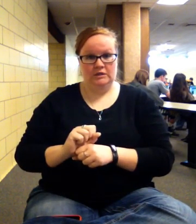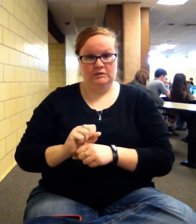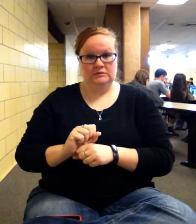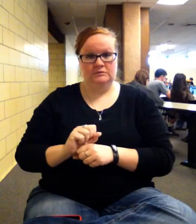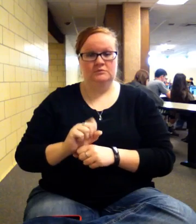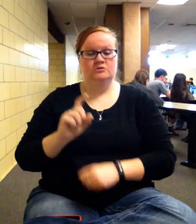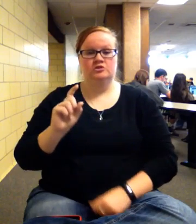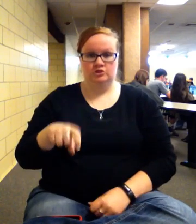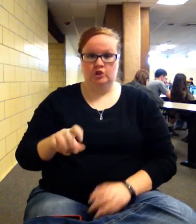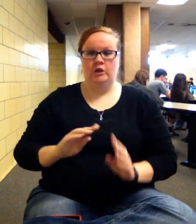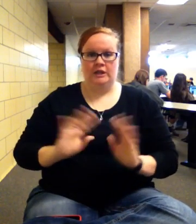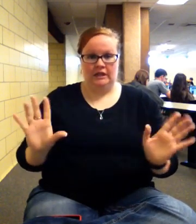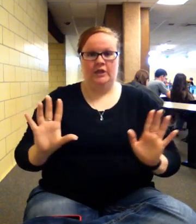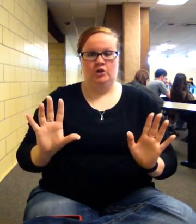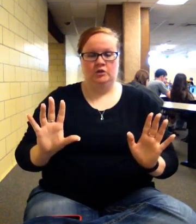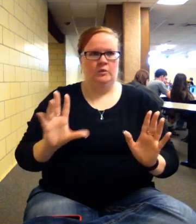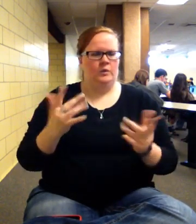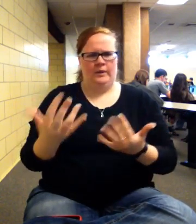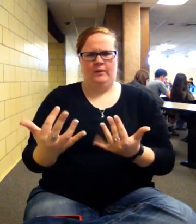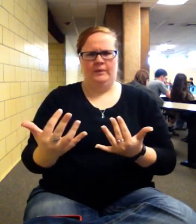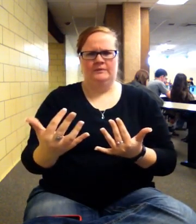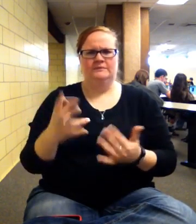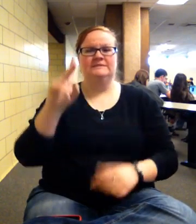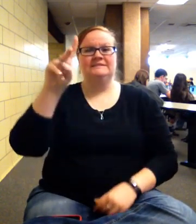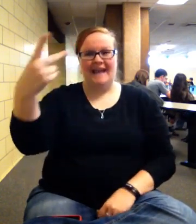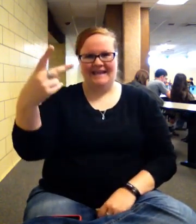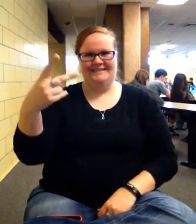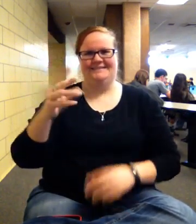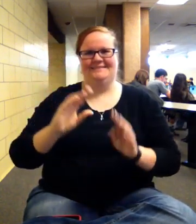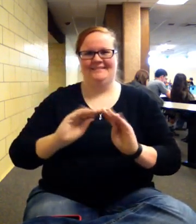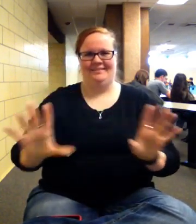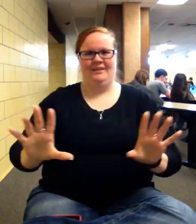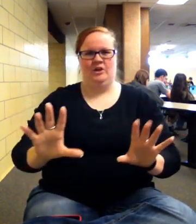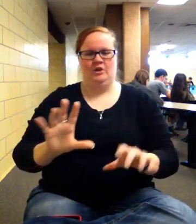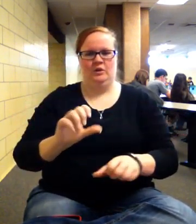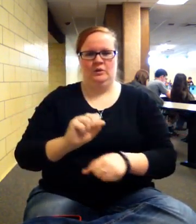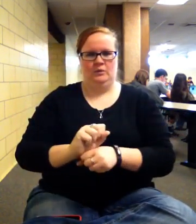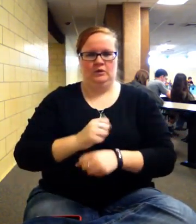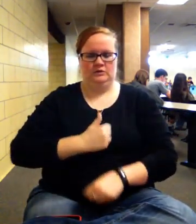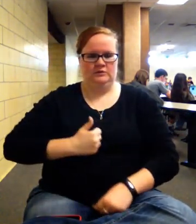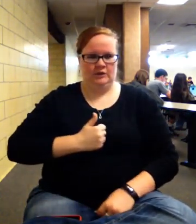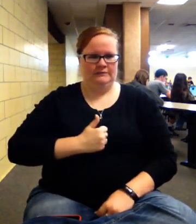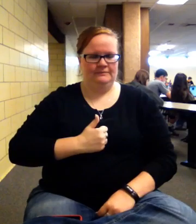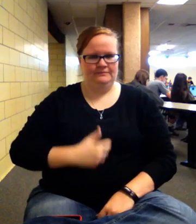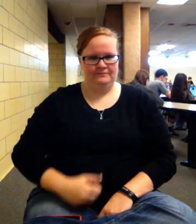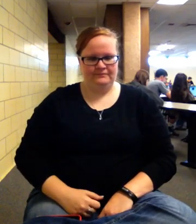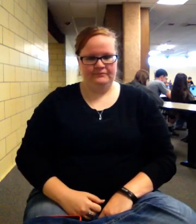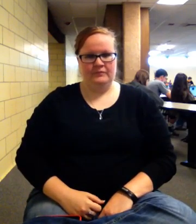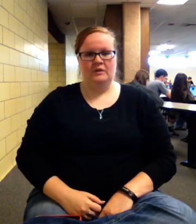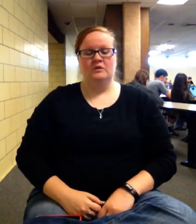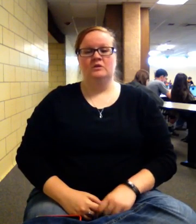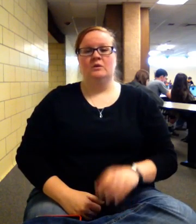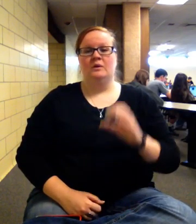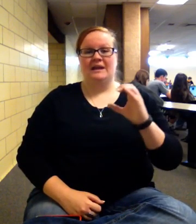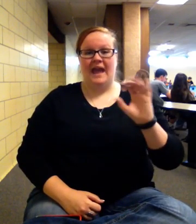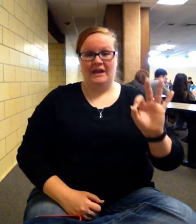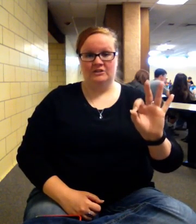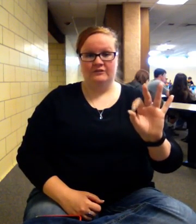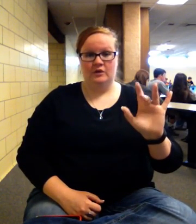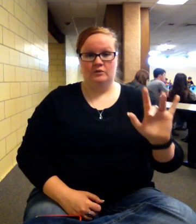should clear it. Oh, wait, wait, wait. No, second clear work. Sorry. I wonder why that didn't work. So hit your cash flow button, hit your second button,